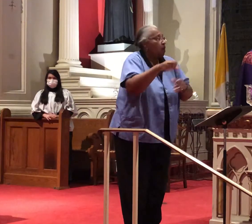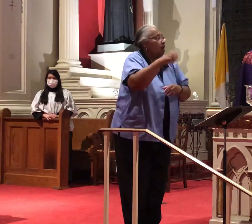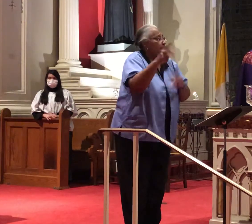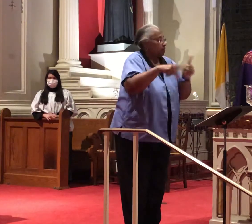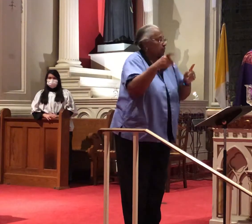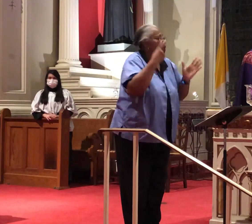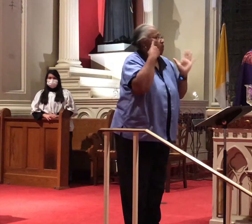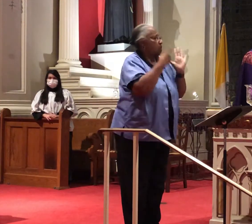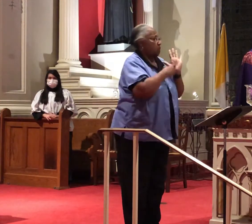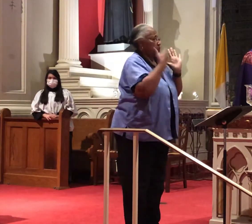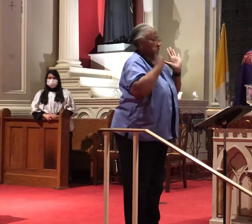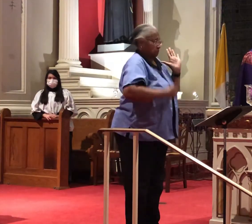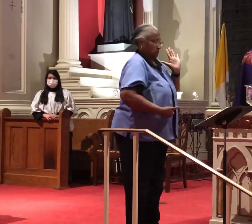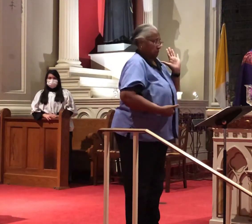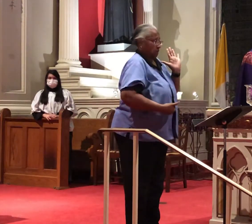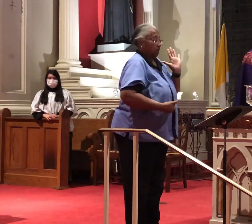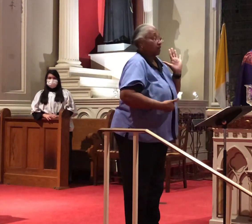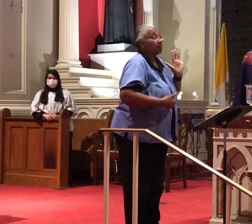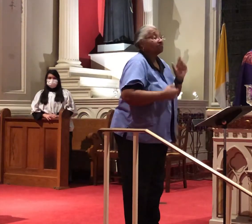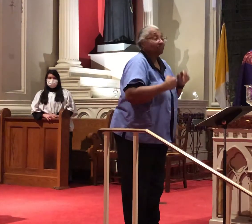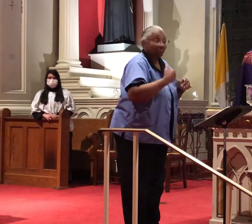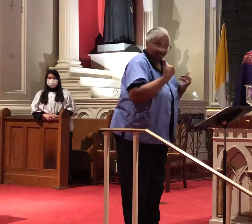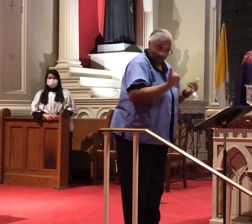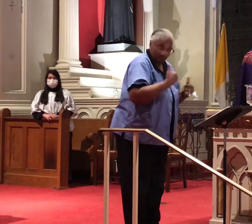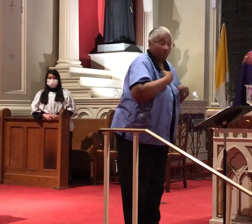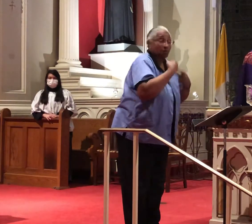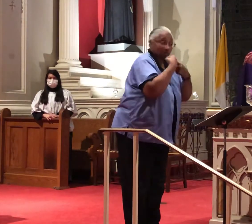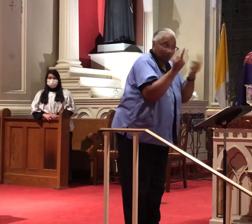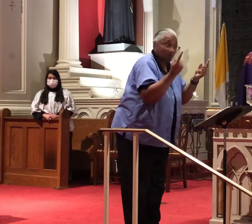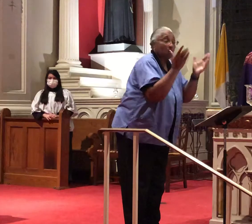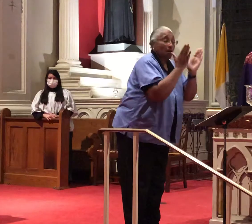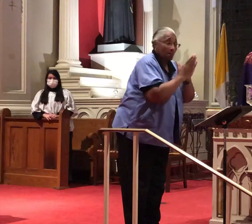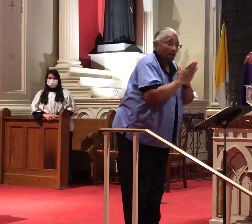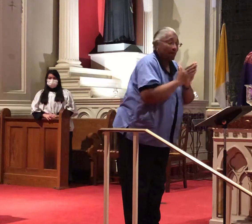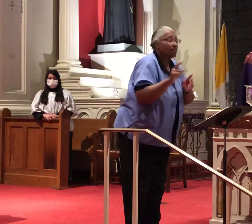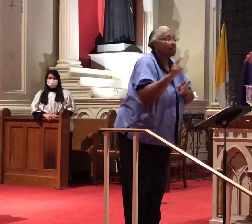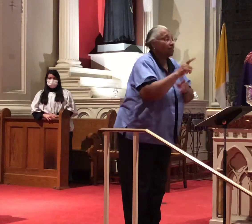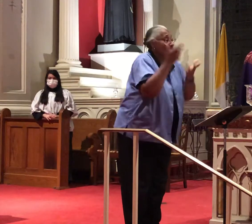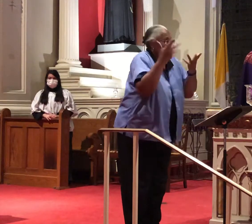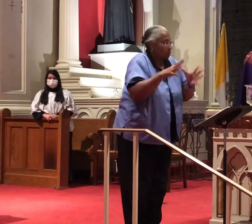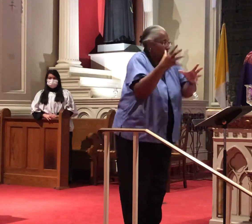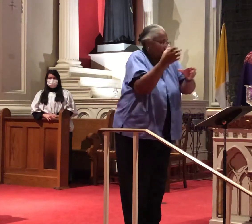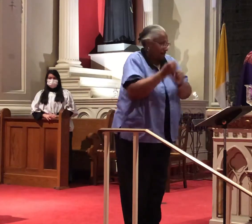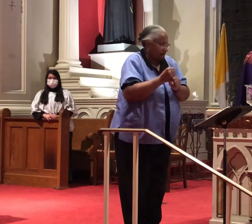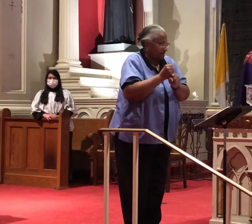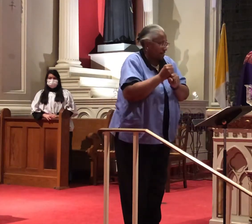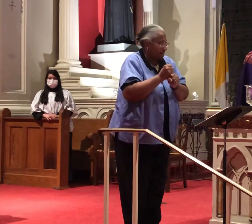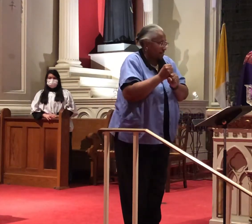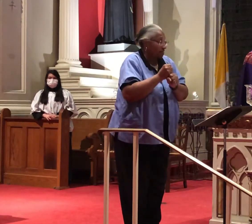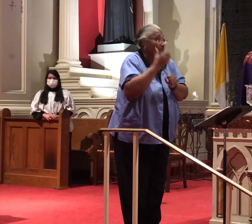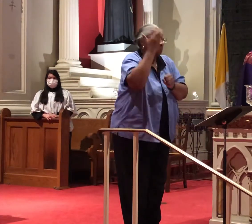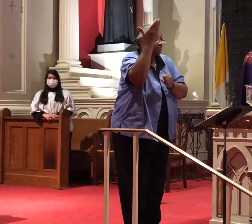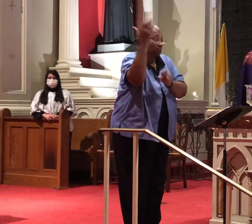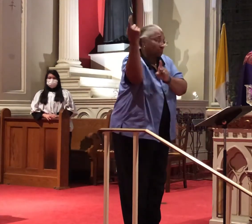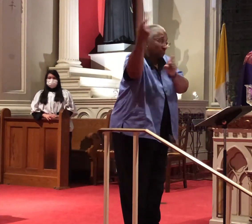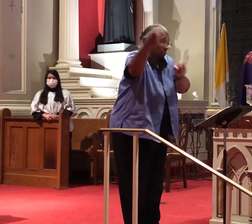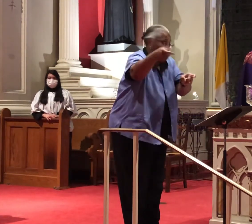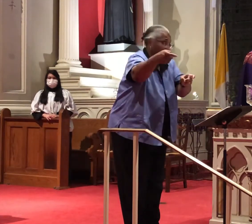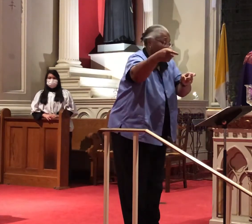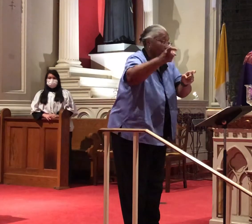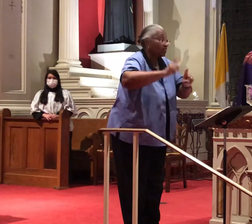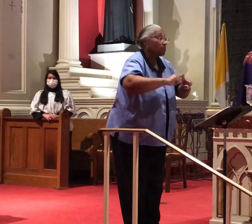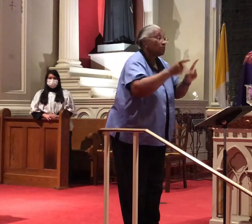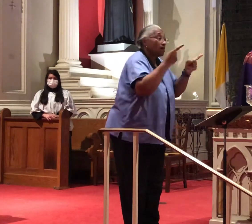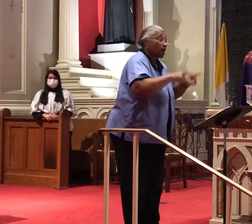them. Amen, I say to you, they have received their reward. Amen, But when you